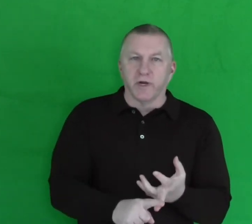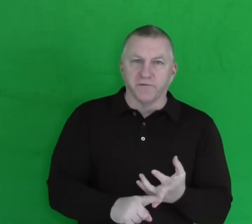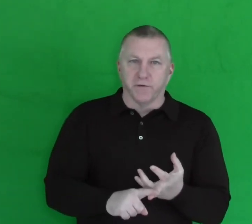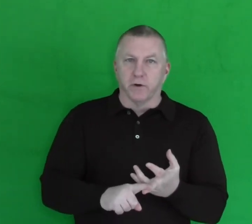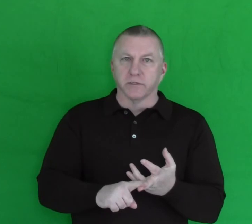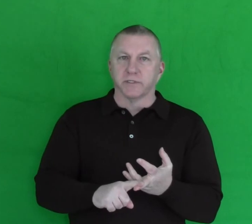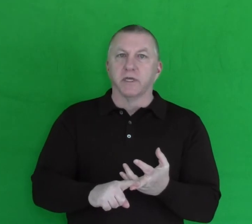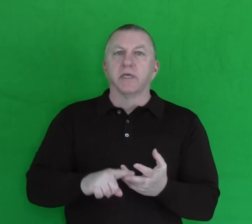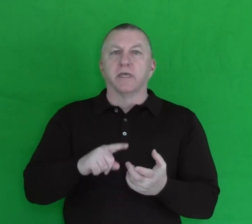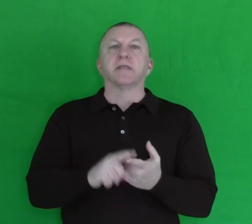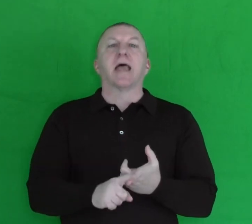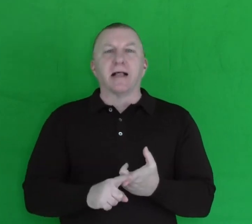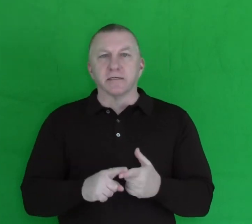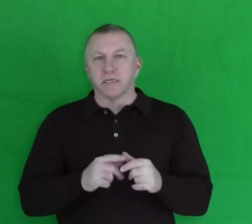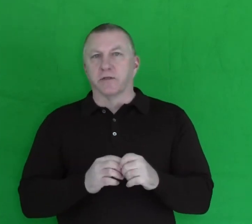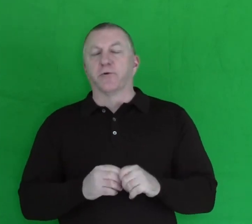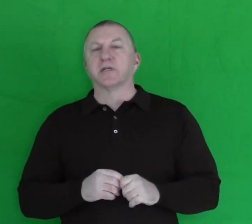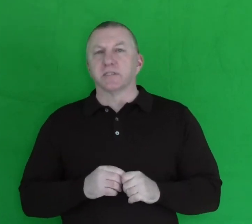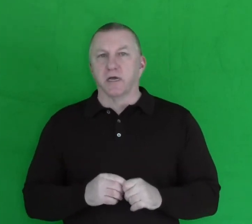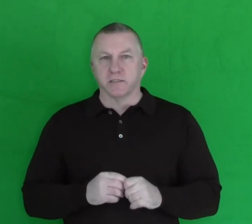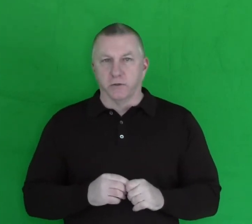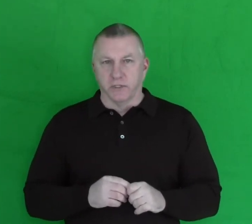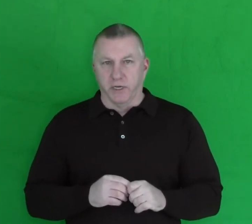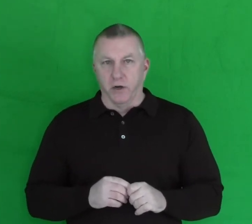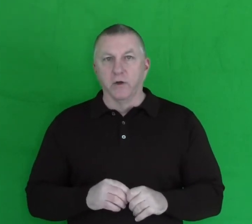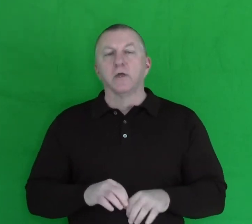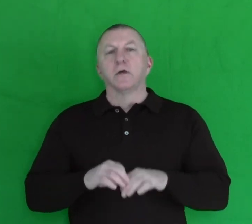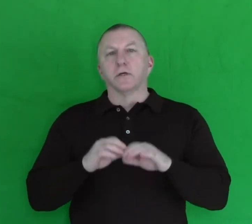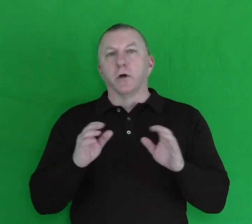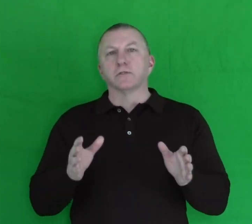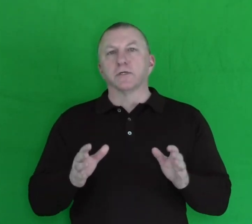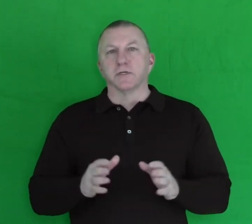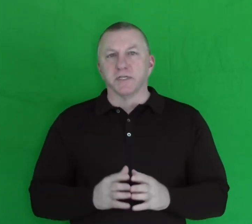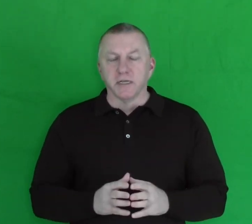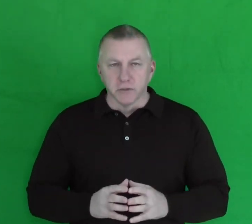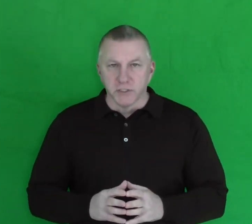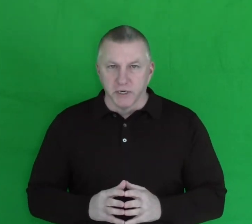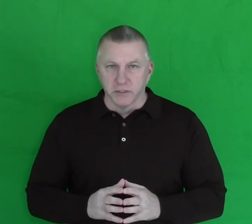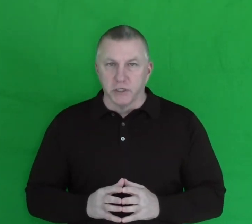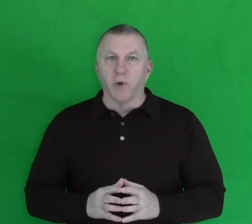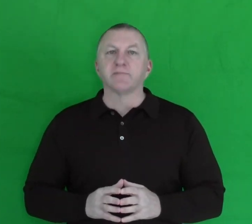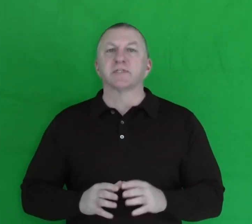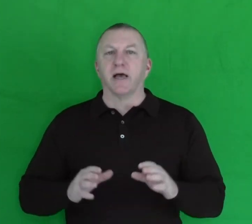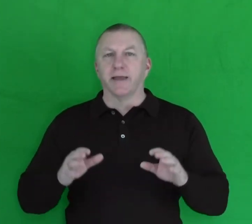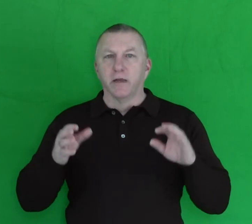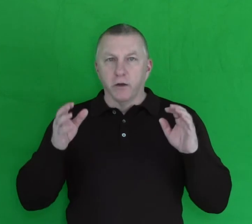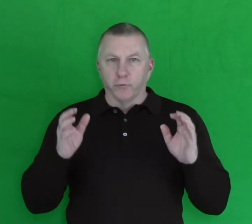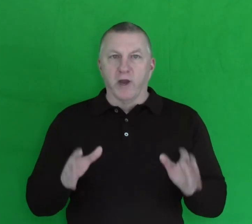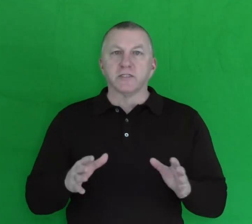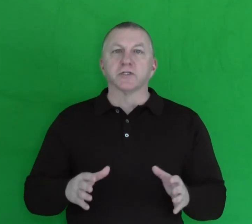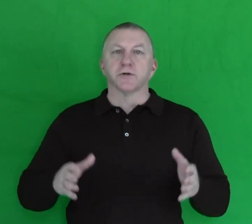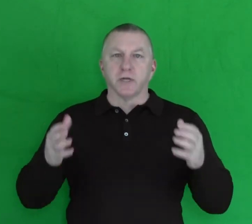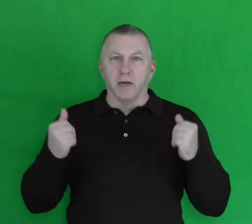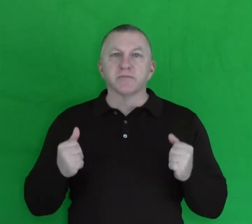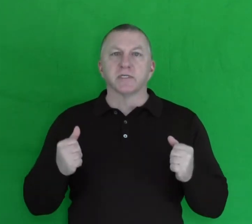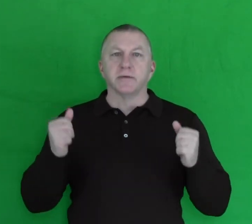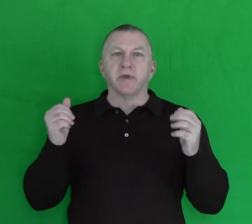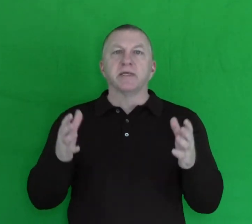21st, in Dallas at the Renaissance Hotel. Go to the Dealer Synergy website, register, come see me,